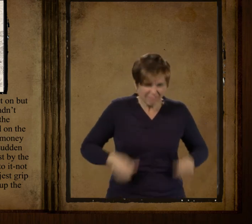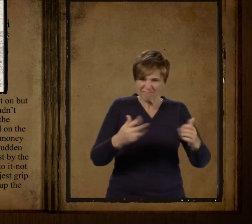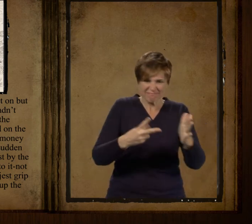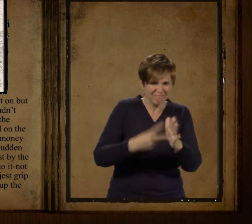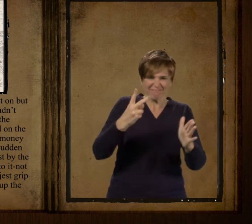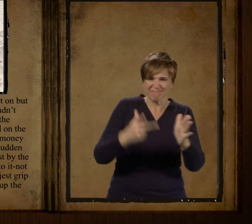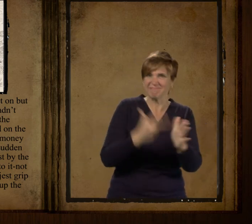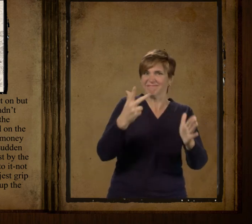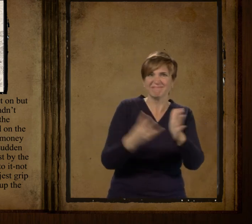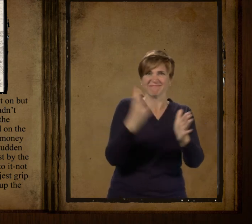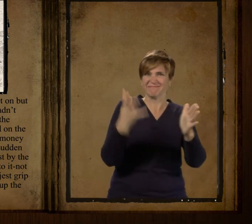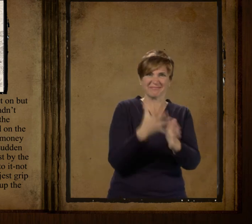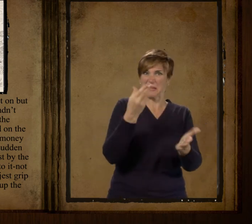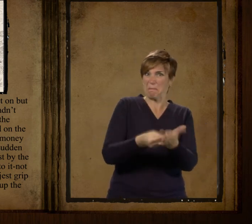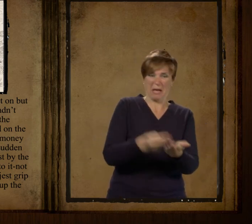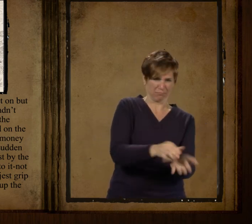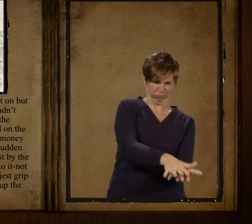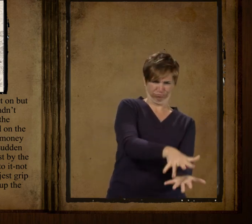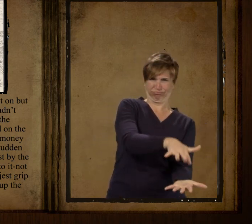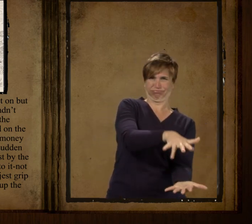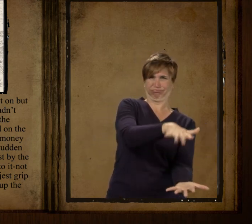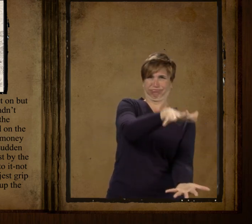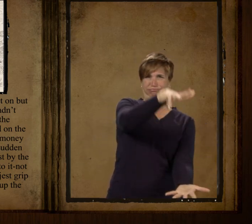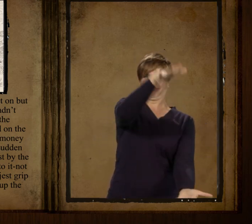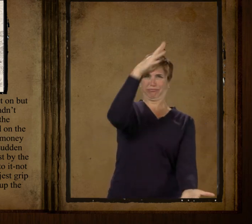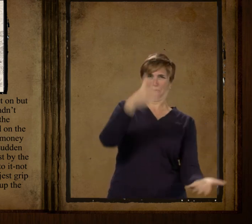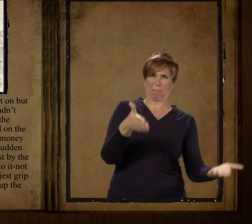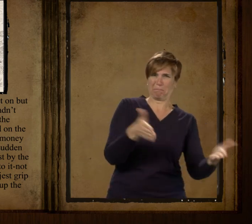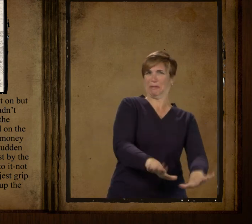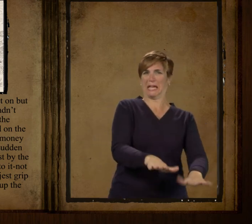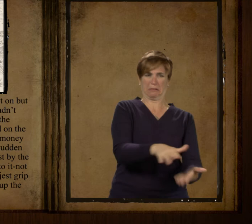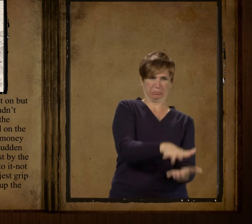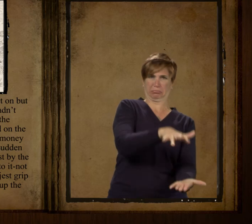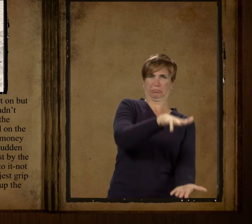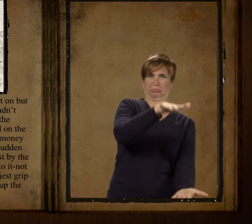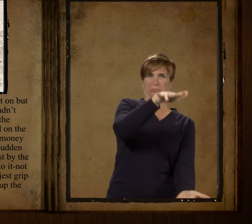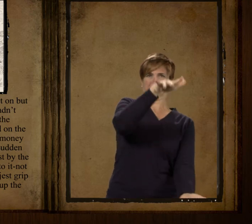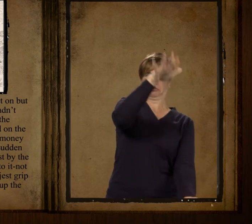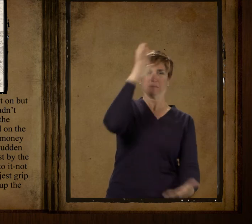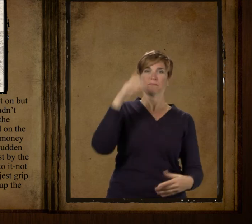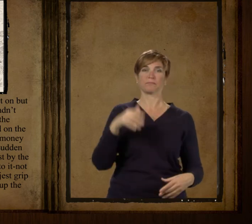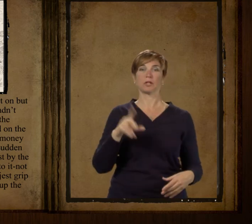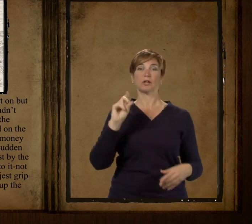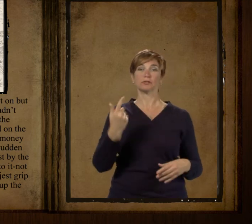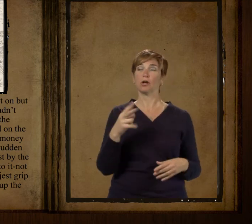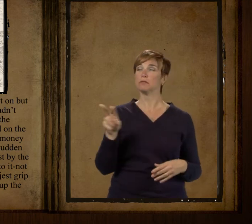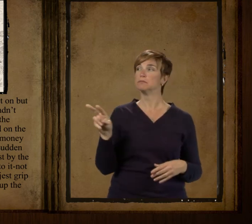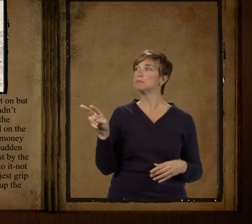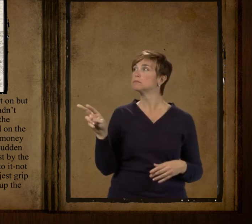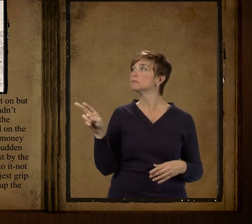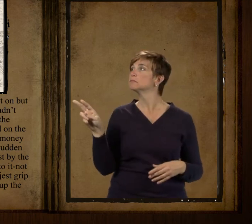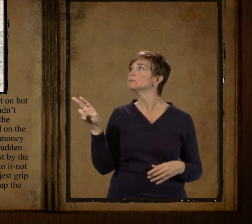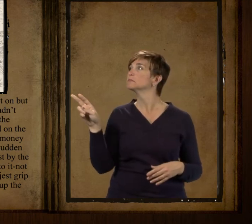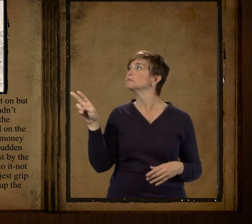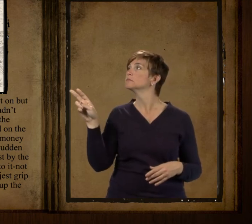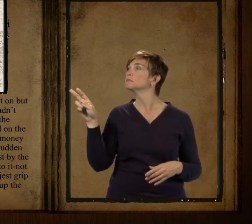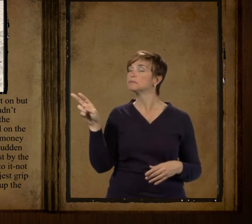Andrew Jackson Jackson would never let on but what he was satisfied and hadn't expected nothing